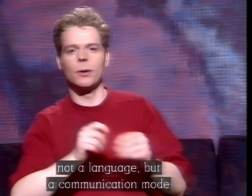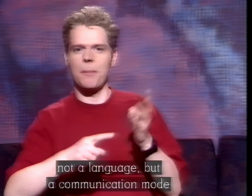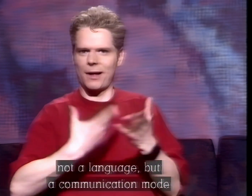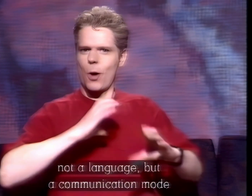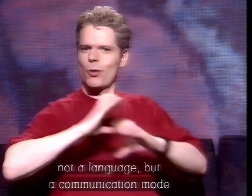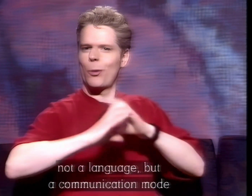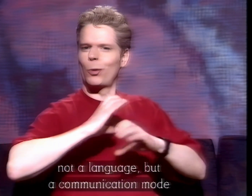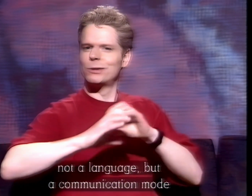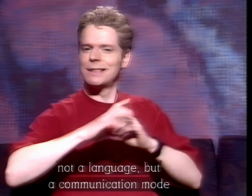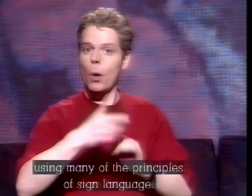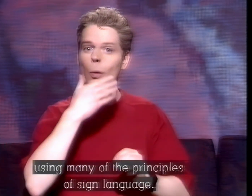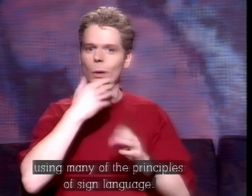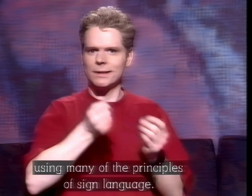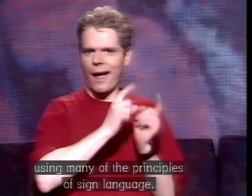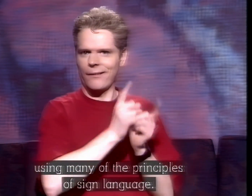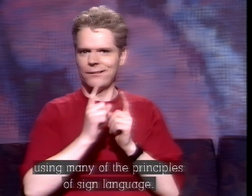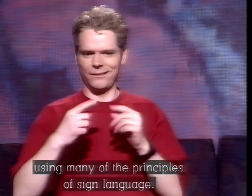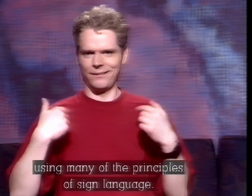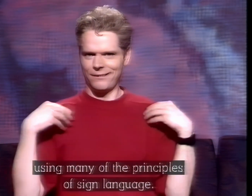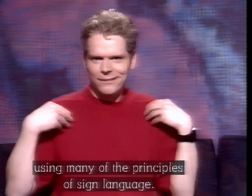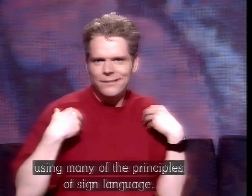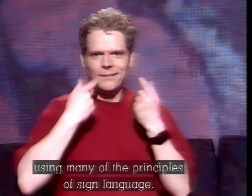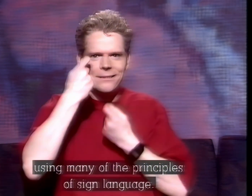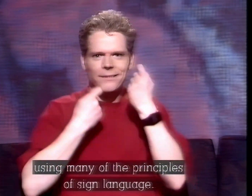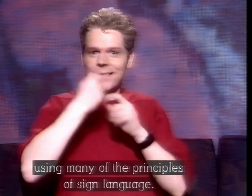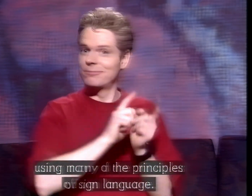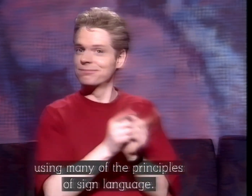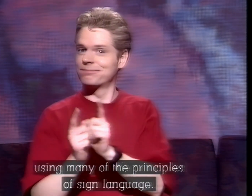a language, but a communication mode using many of the principles of sign language.